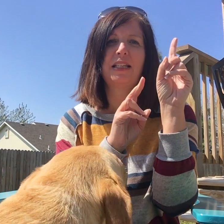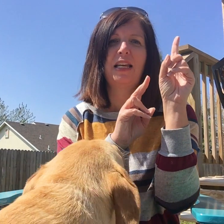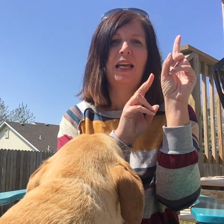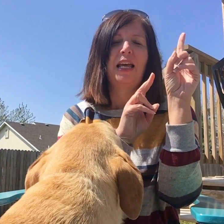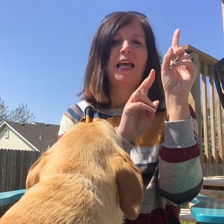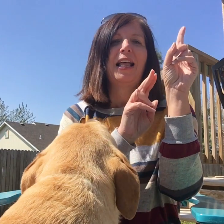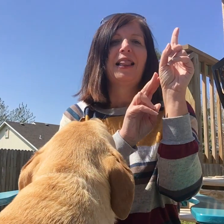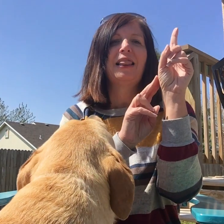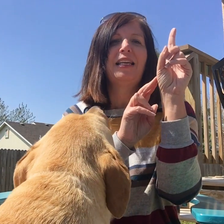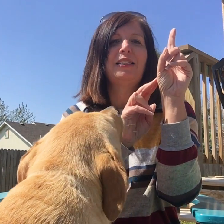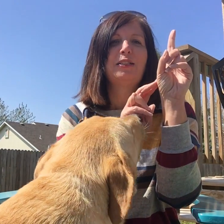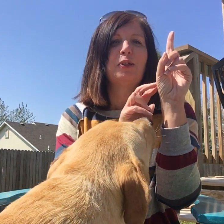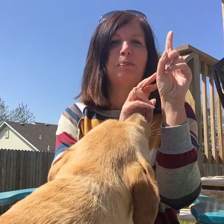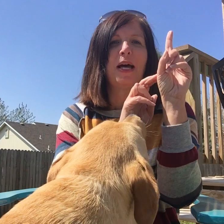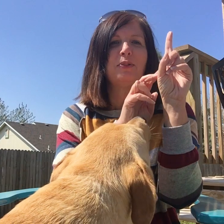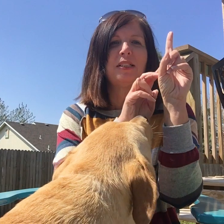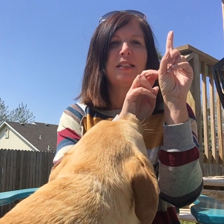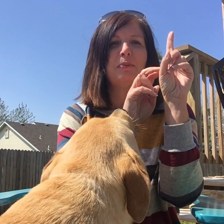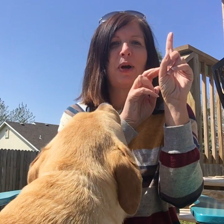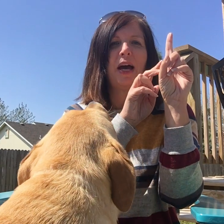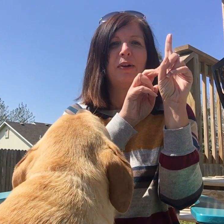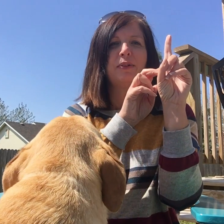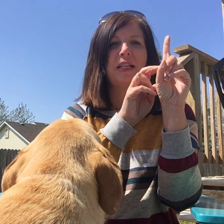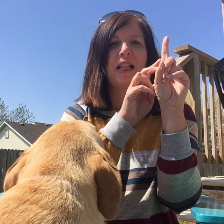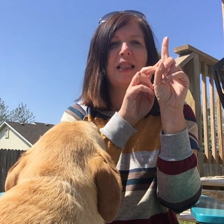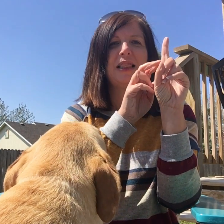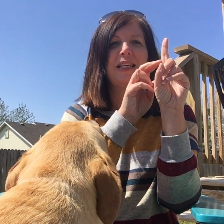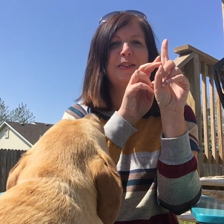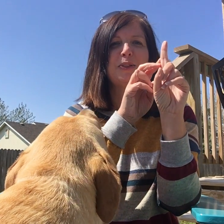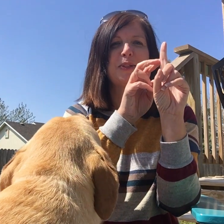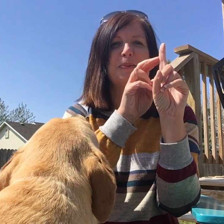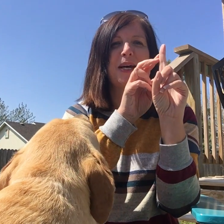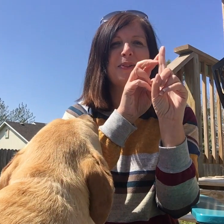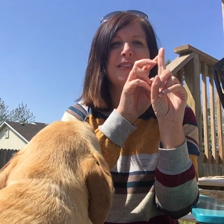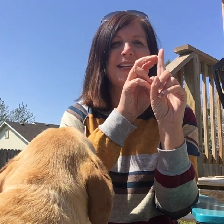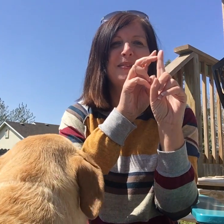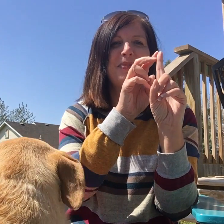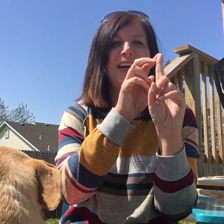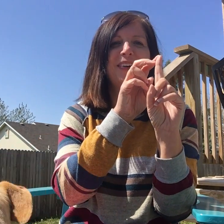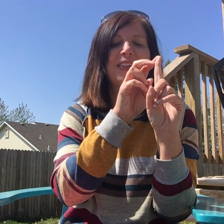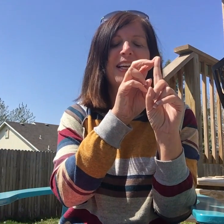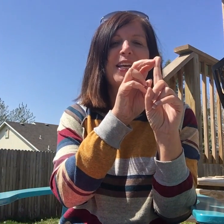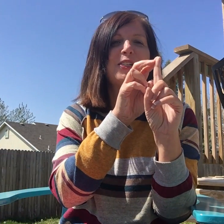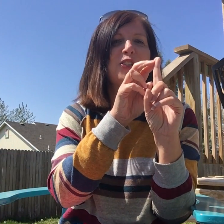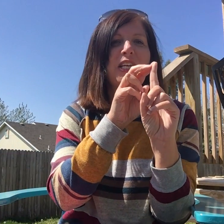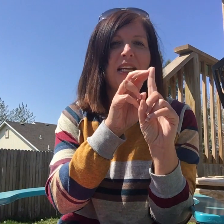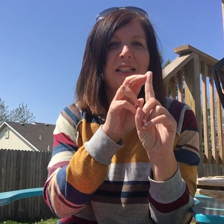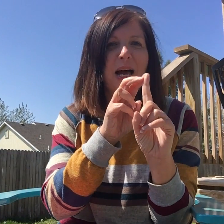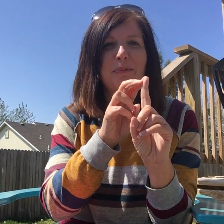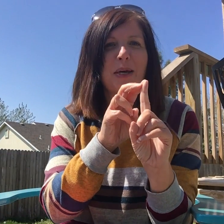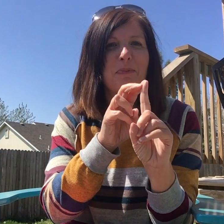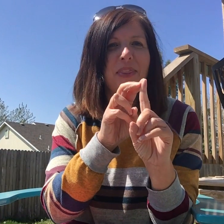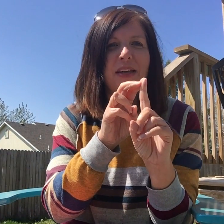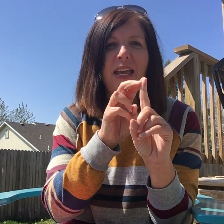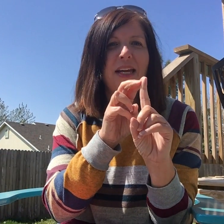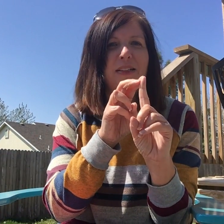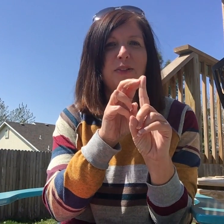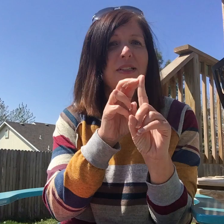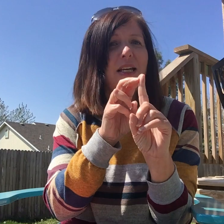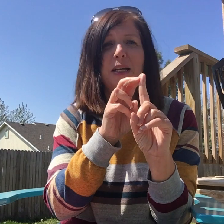little Mousy Brown little Mousy Brown she climbed up the candlestick